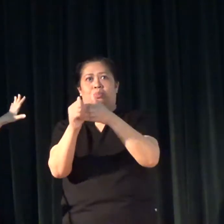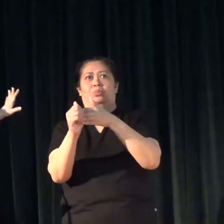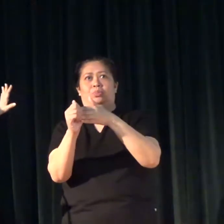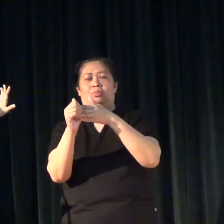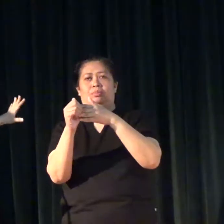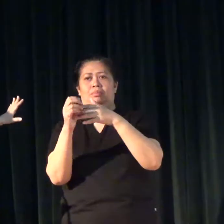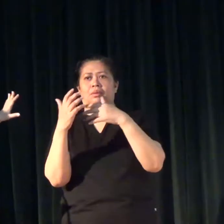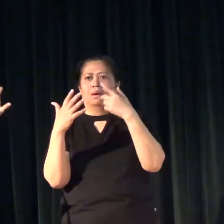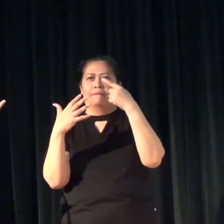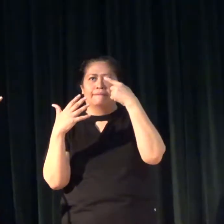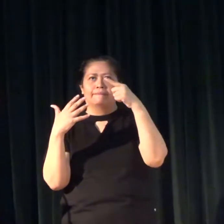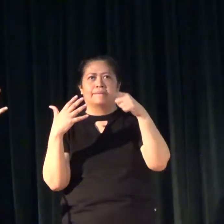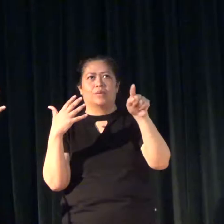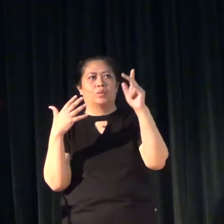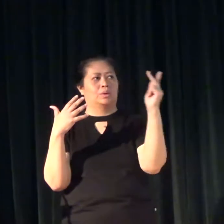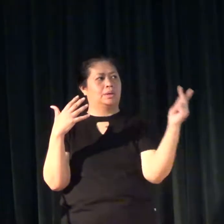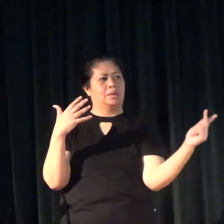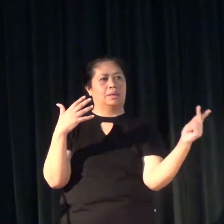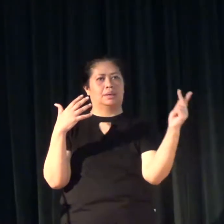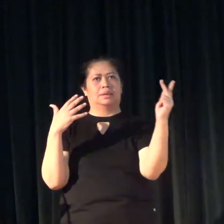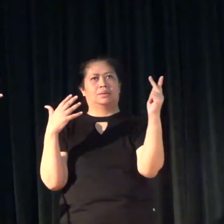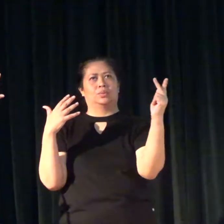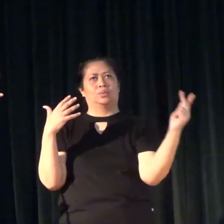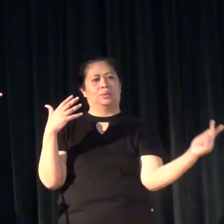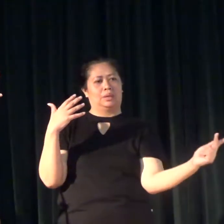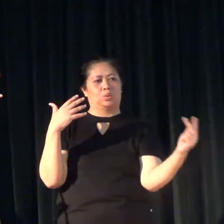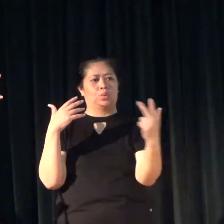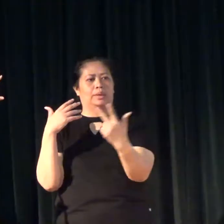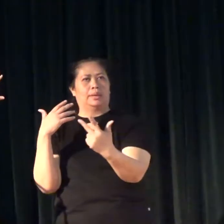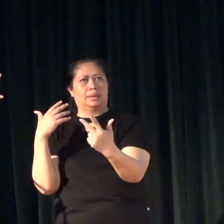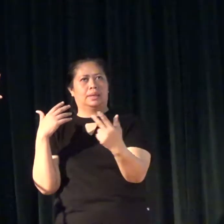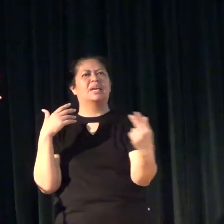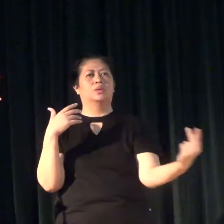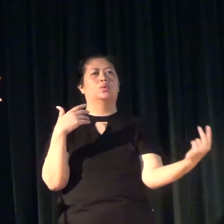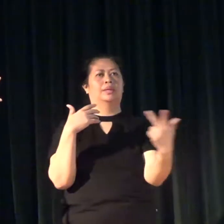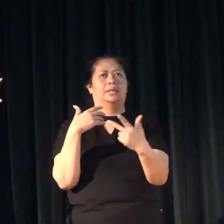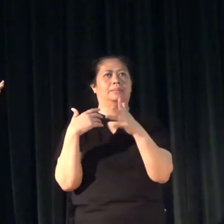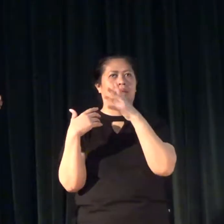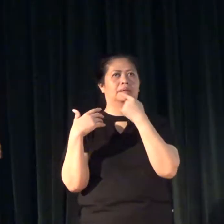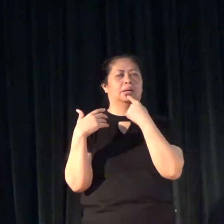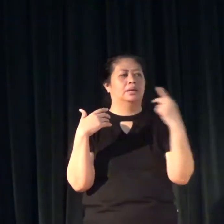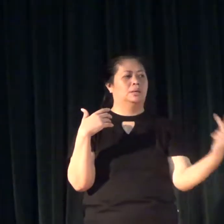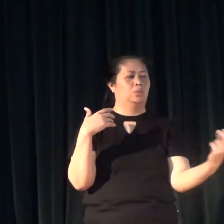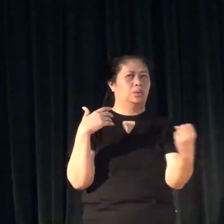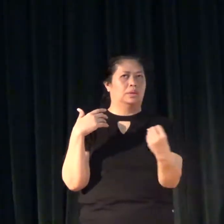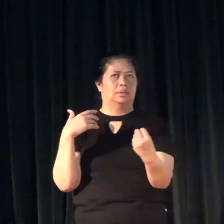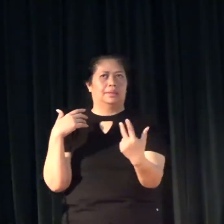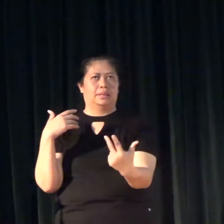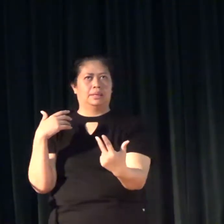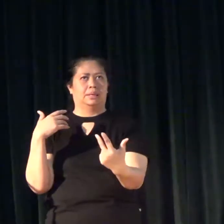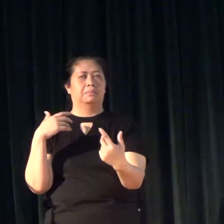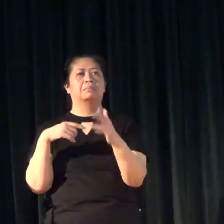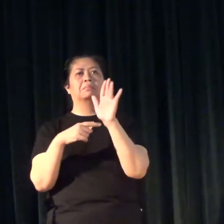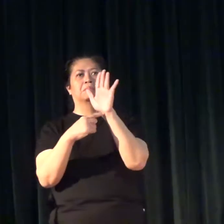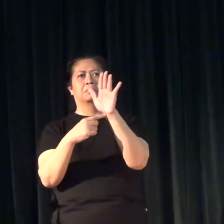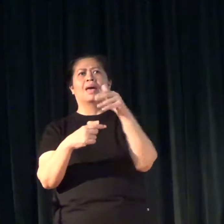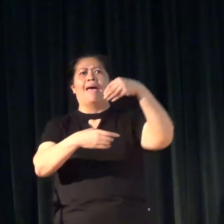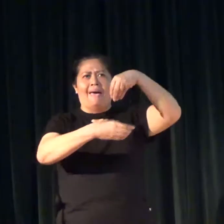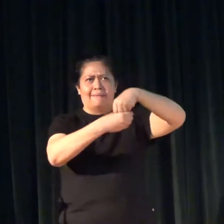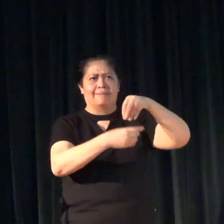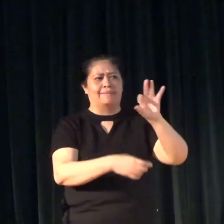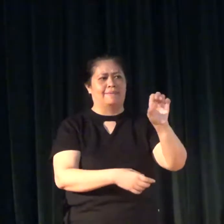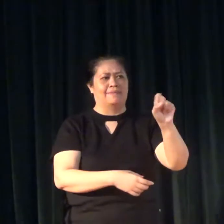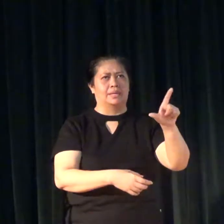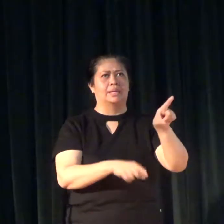for K-23 actually you will feature also episode